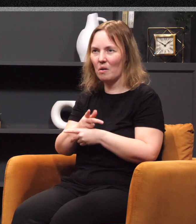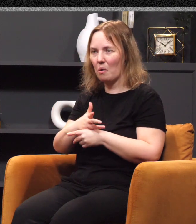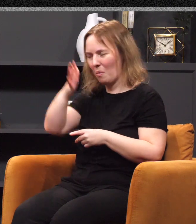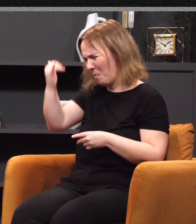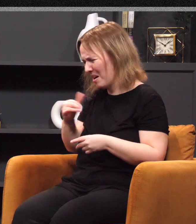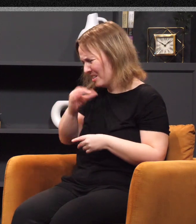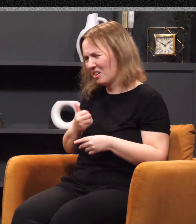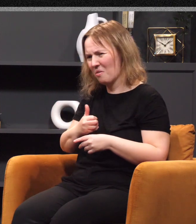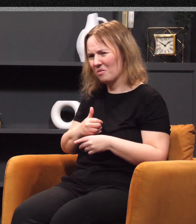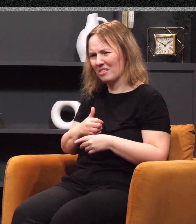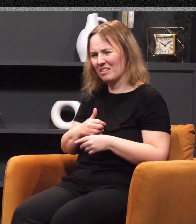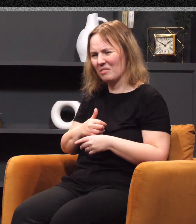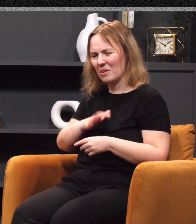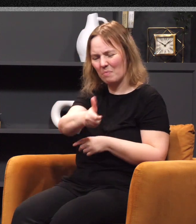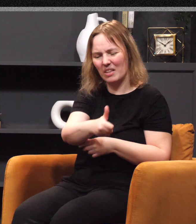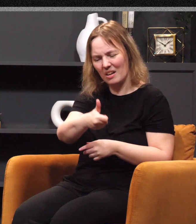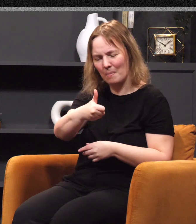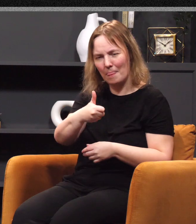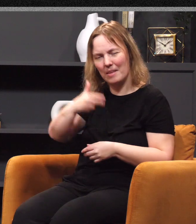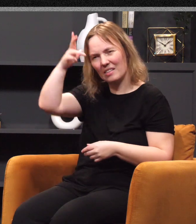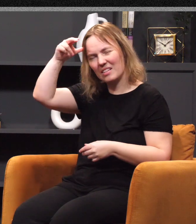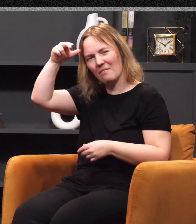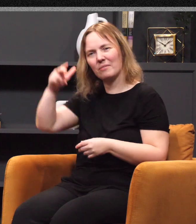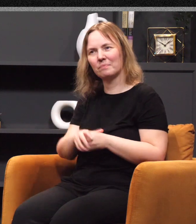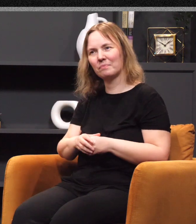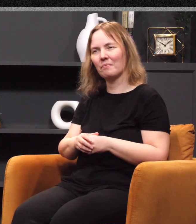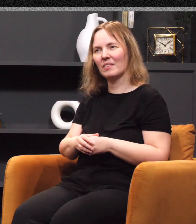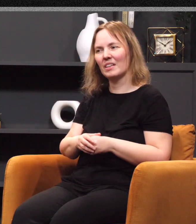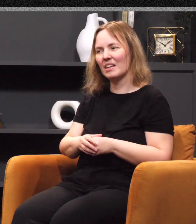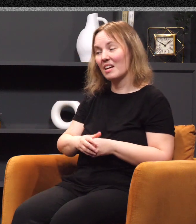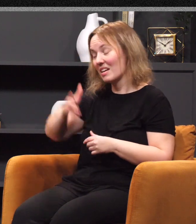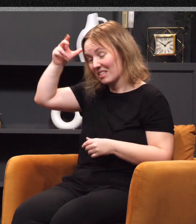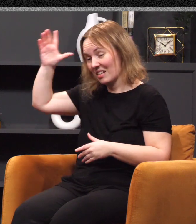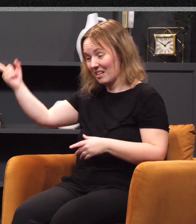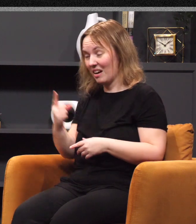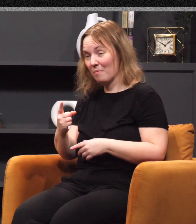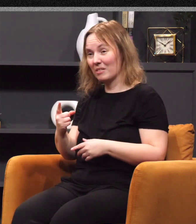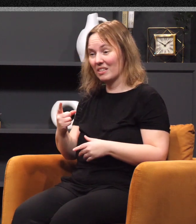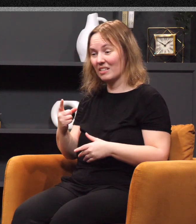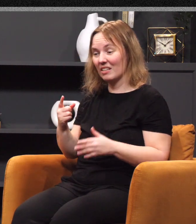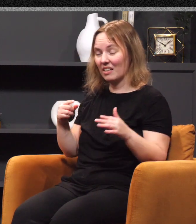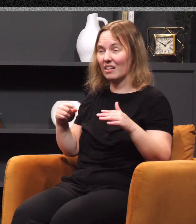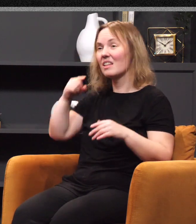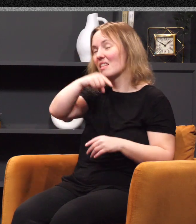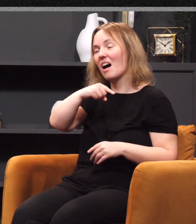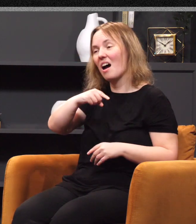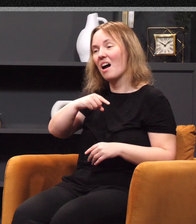Why do we call the acts of God? You know, Satan comes to lie, steal, kill, and destroy. I'd love to see a weatherman say there was an act of